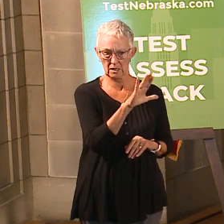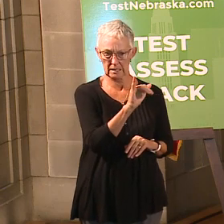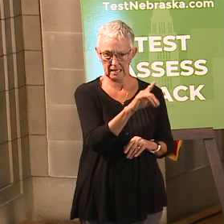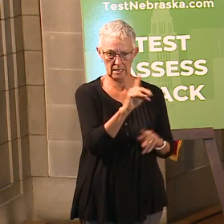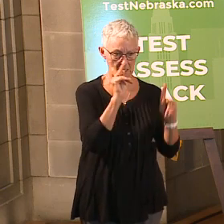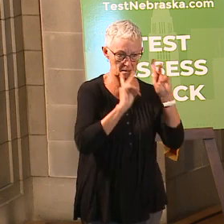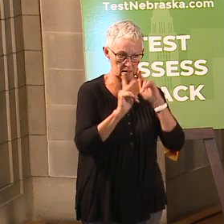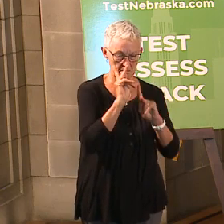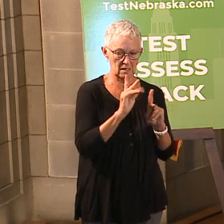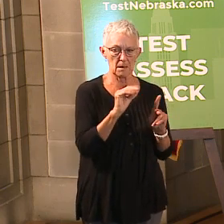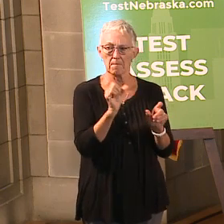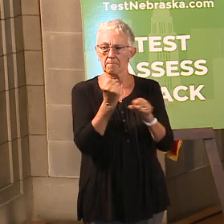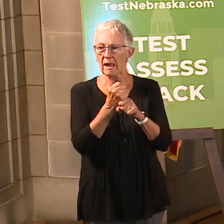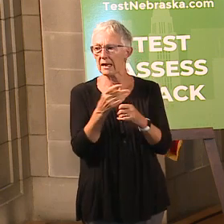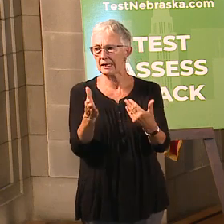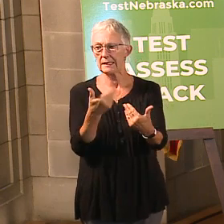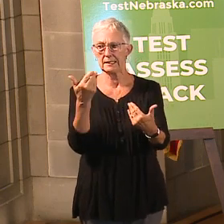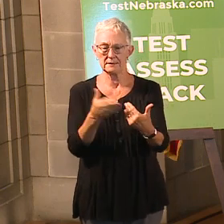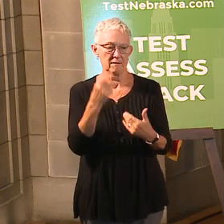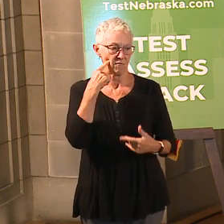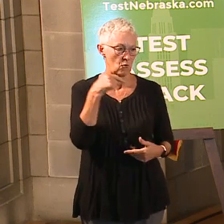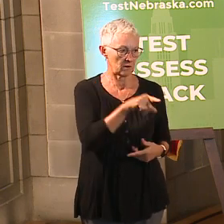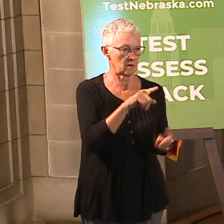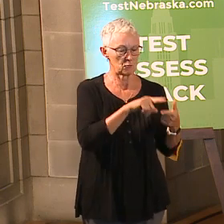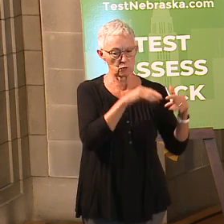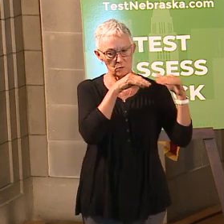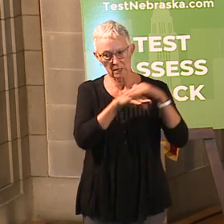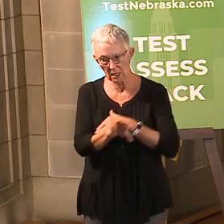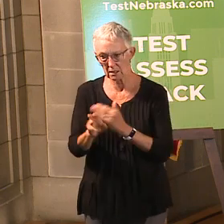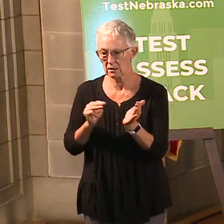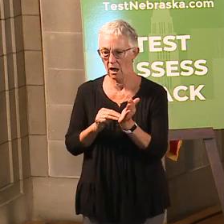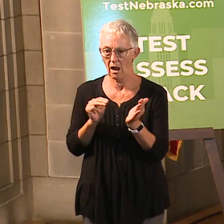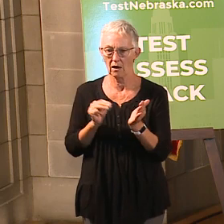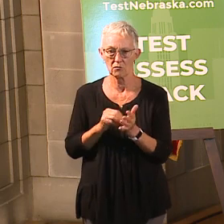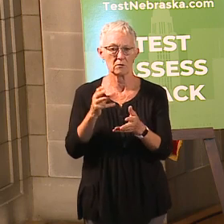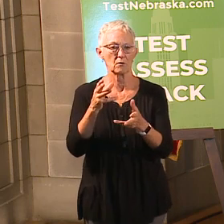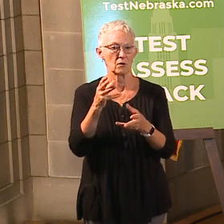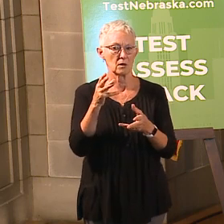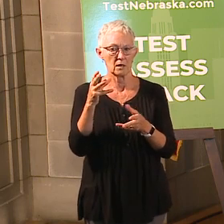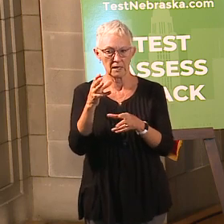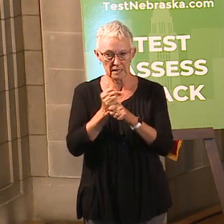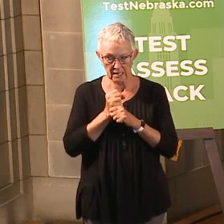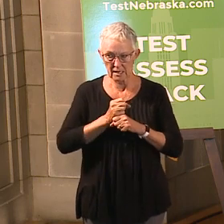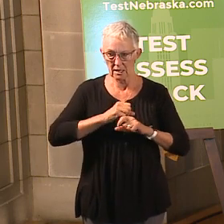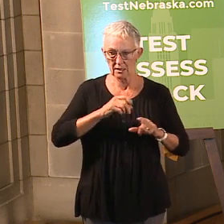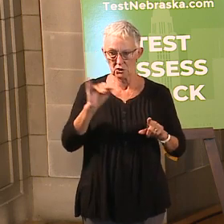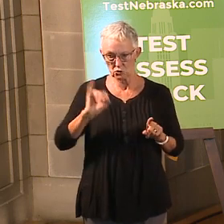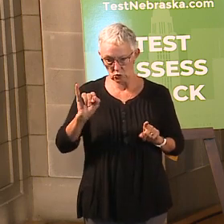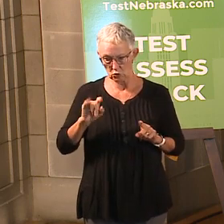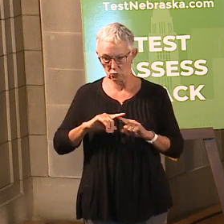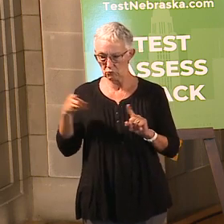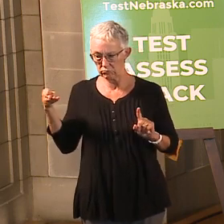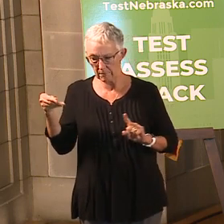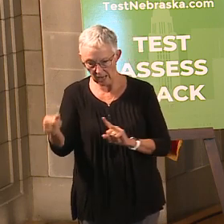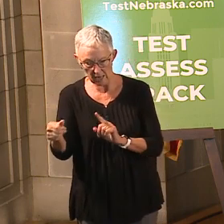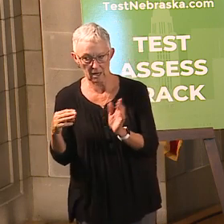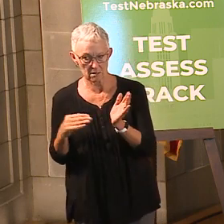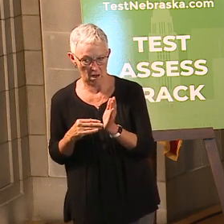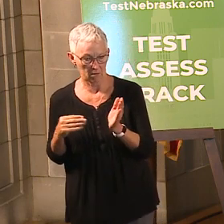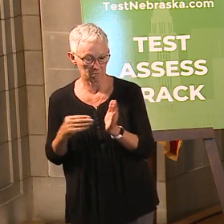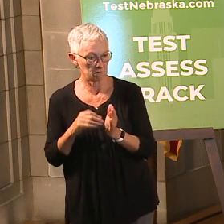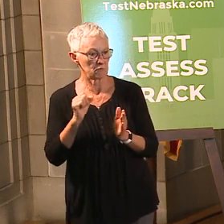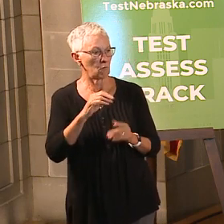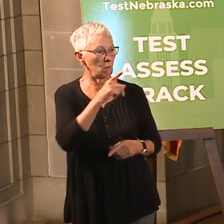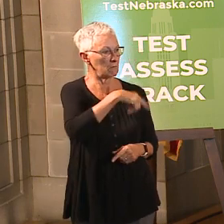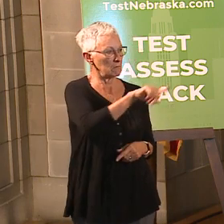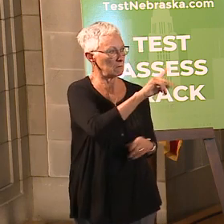We work to streamline existing processes and encourage telehealth innovation so that our members have additional options for receiving care.